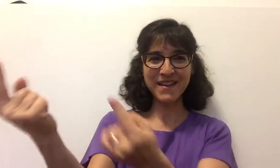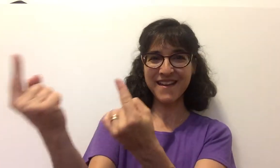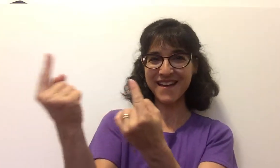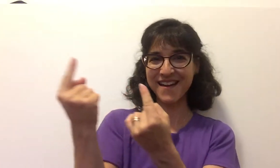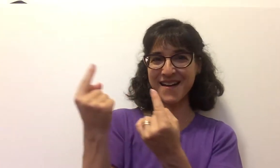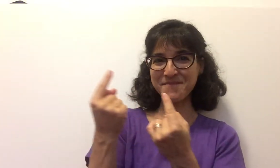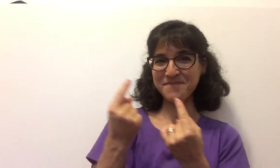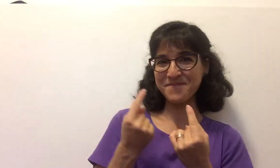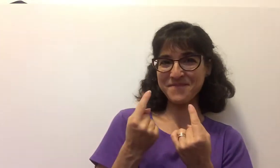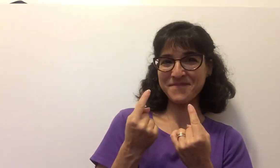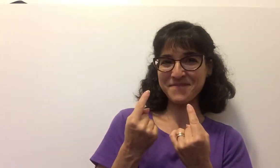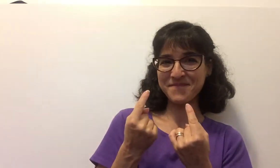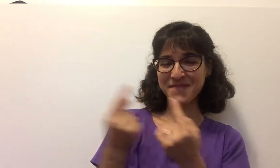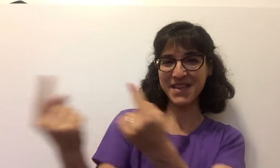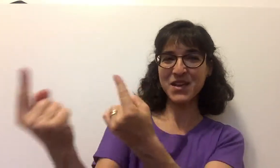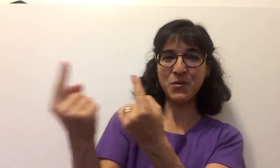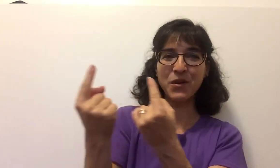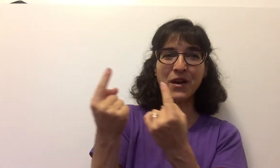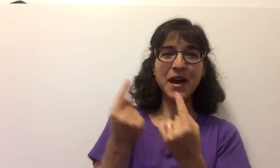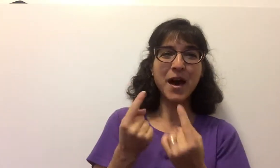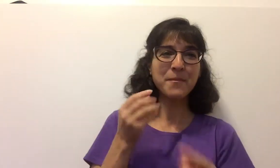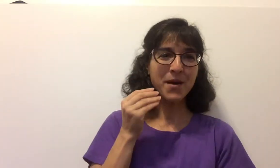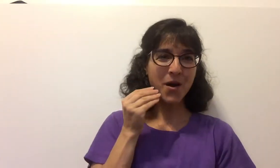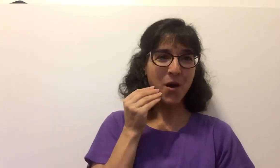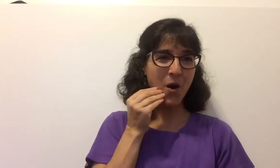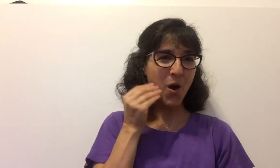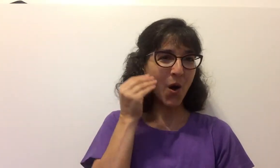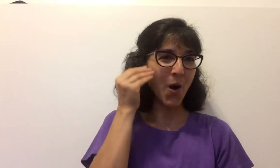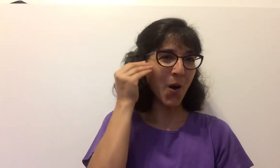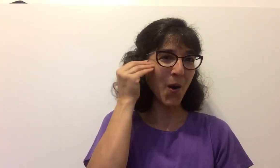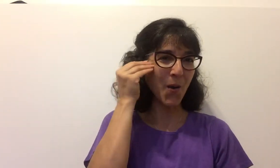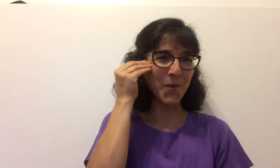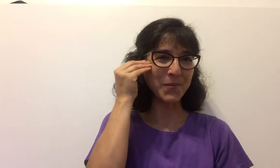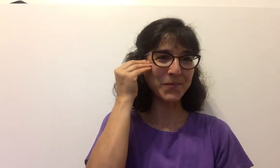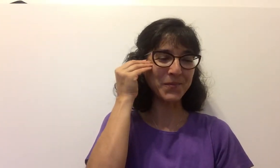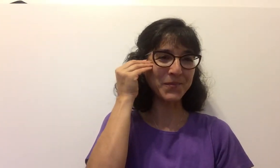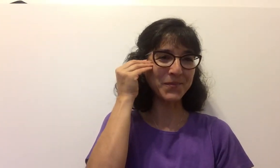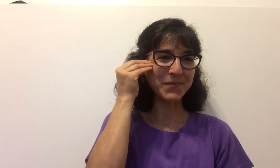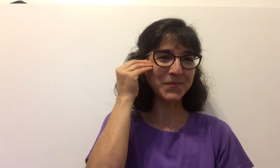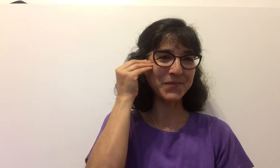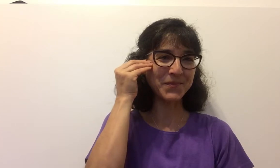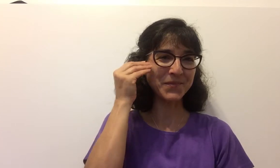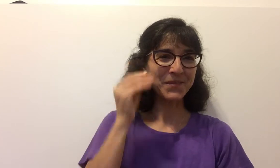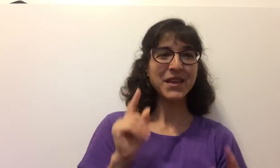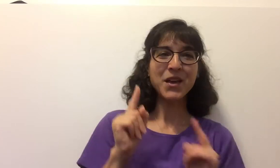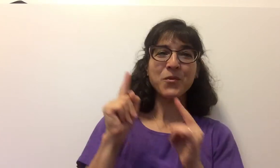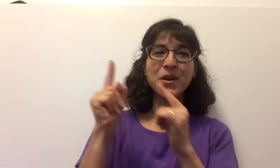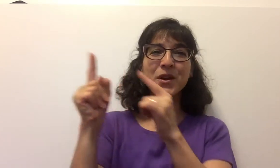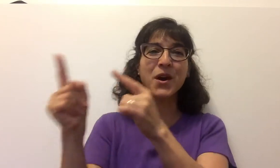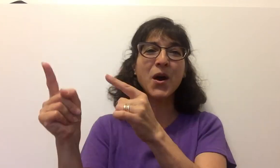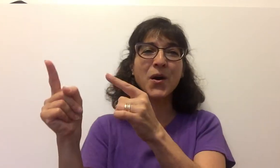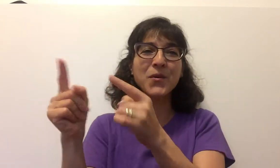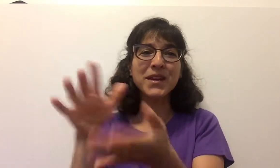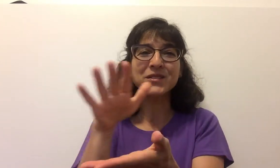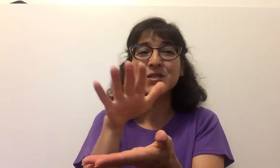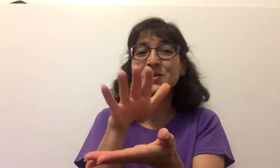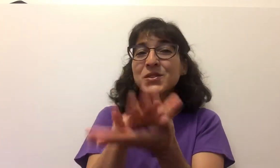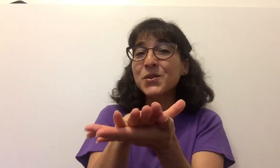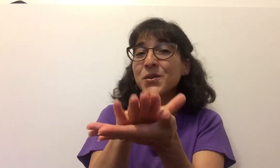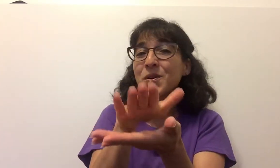Come. We'll come home. We're going to school,